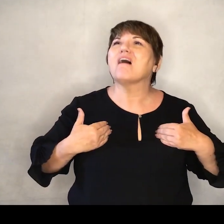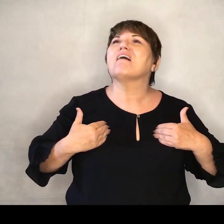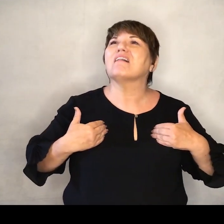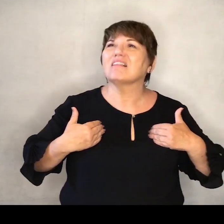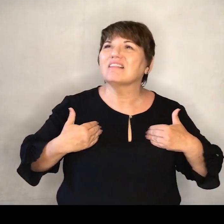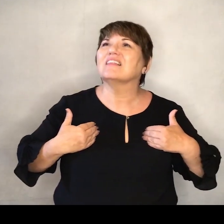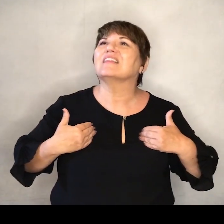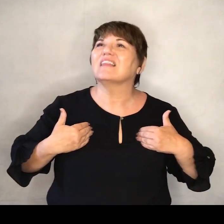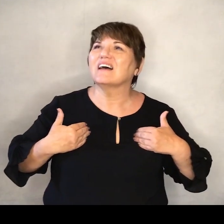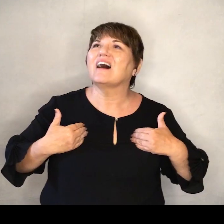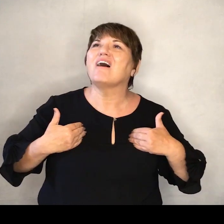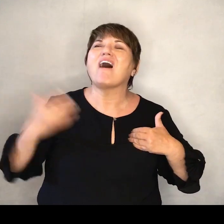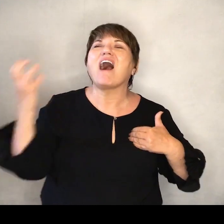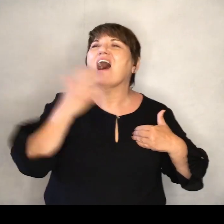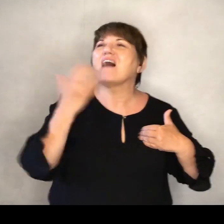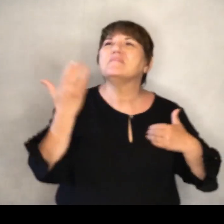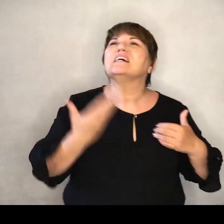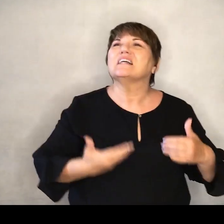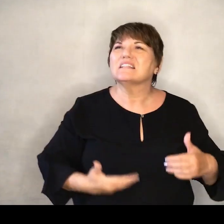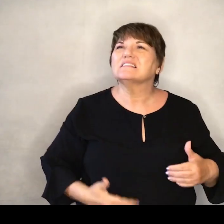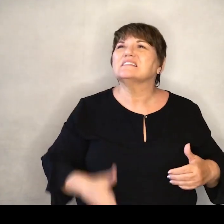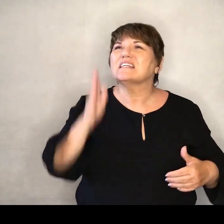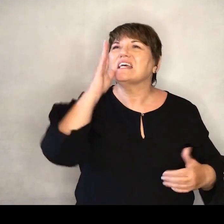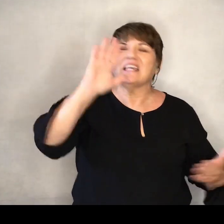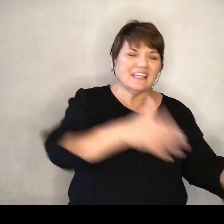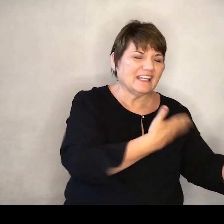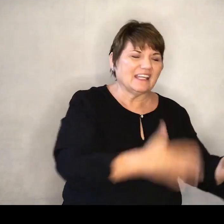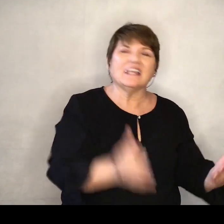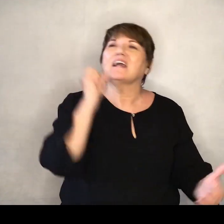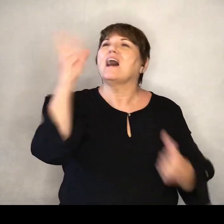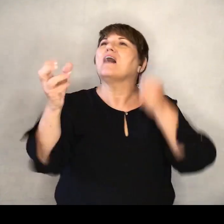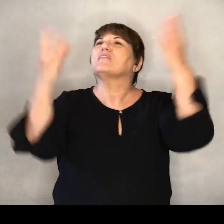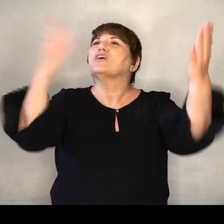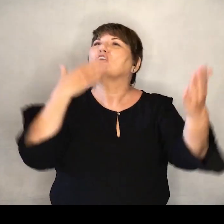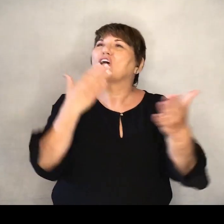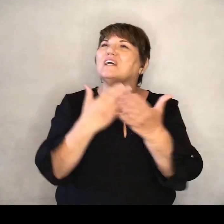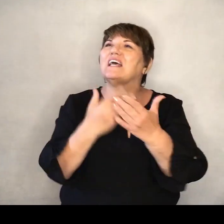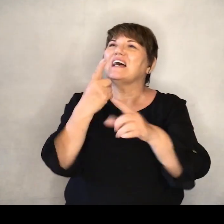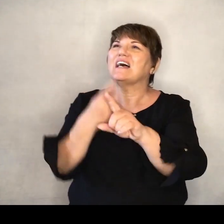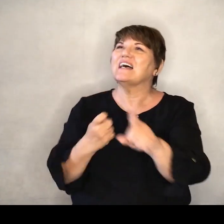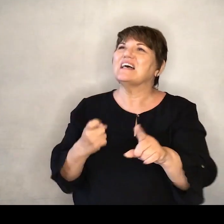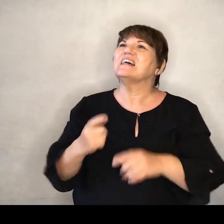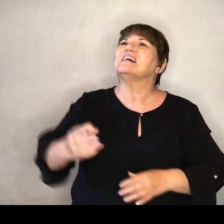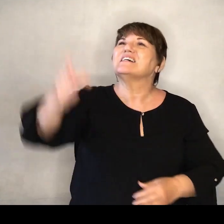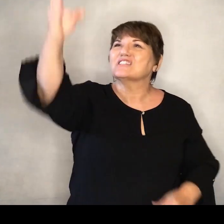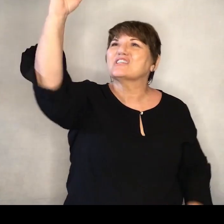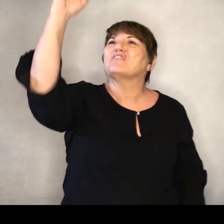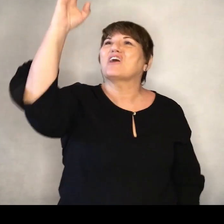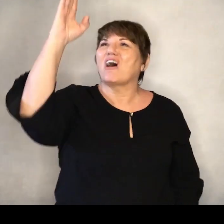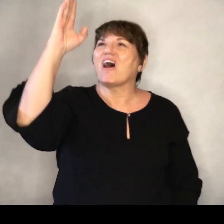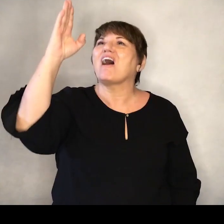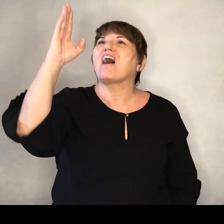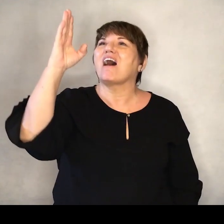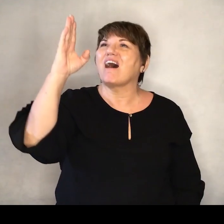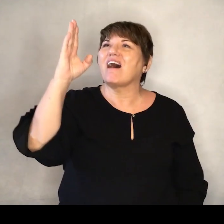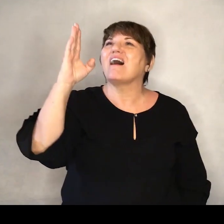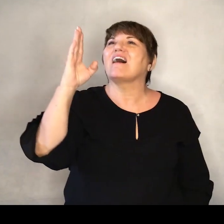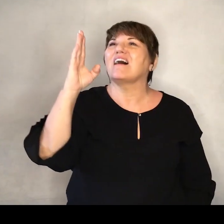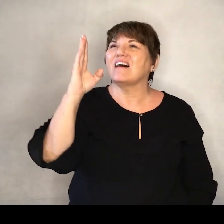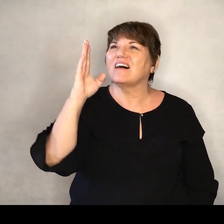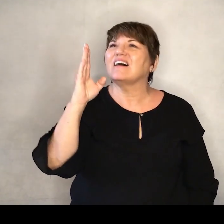Oh, I will sing of the goodness of God